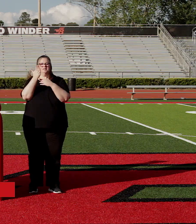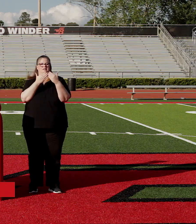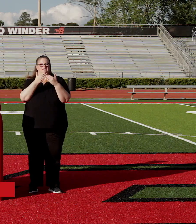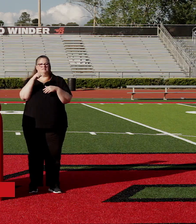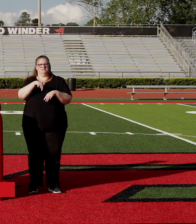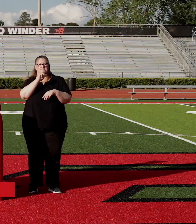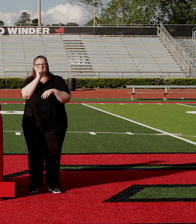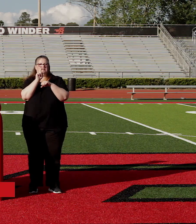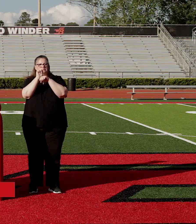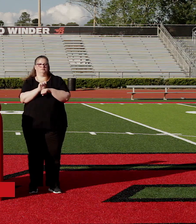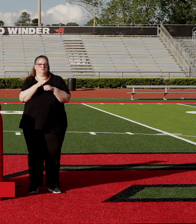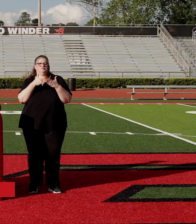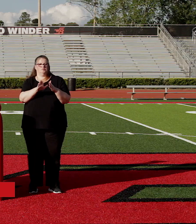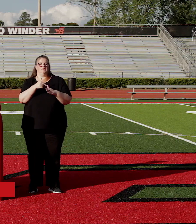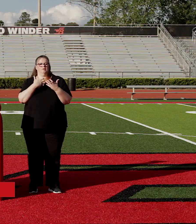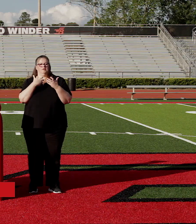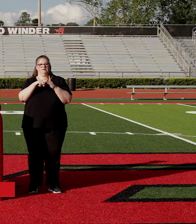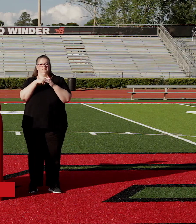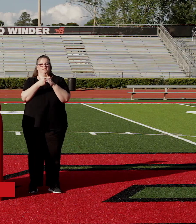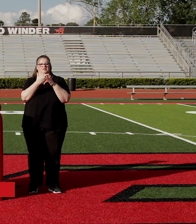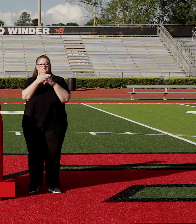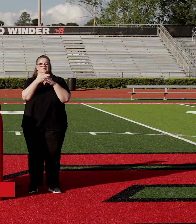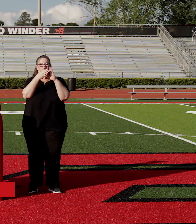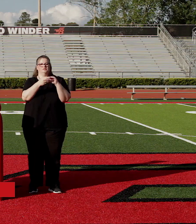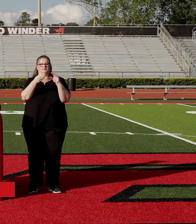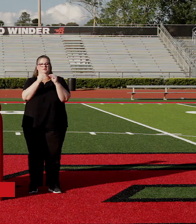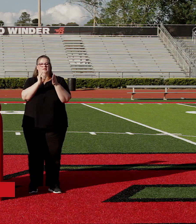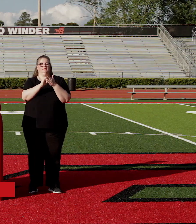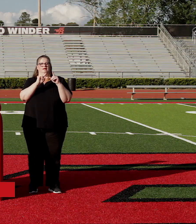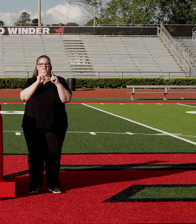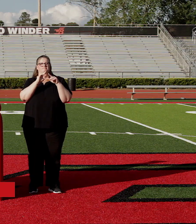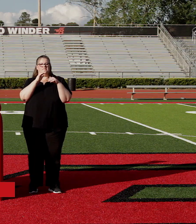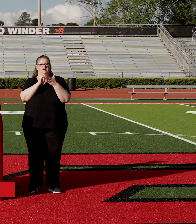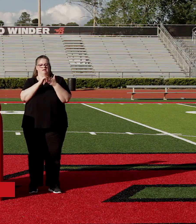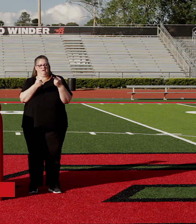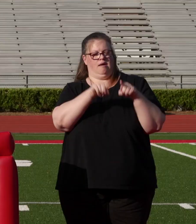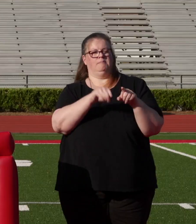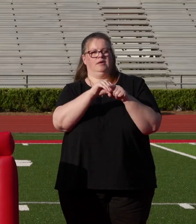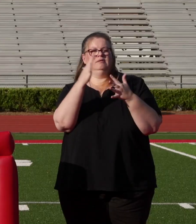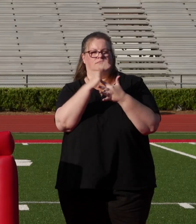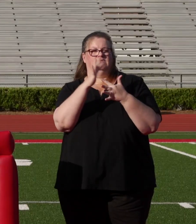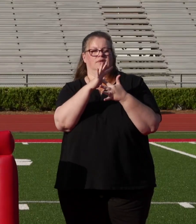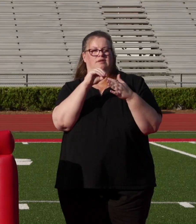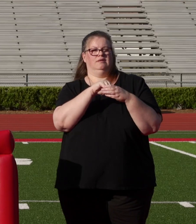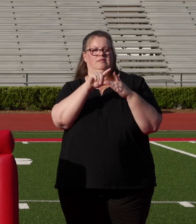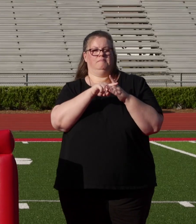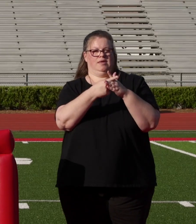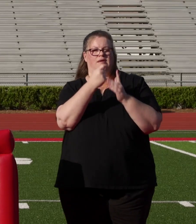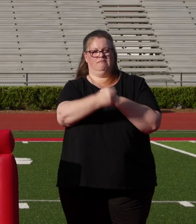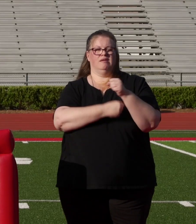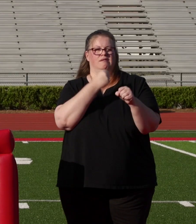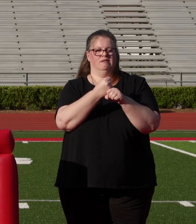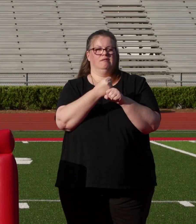-traditional format. I would like to begin by sharing a story that comes from the beginning of the second semester of junior year. In chorus, we